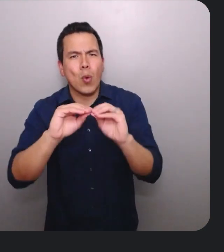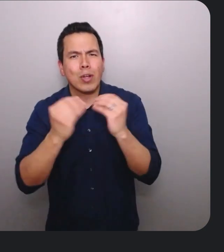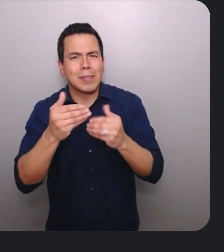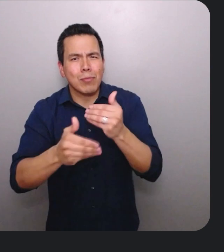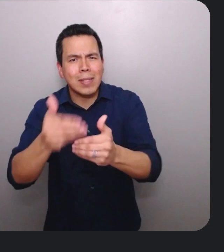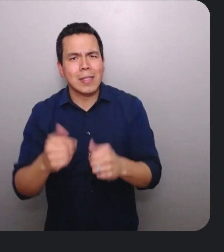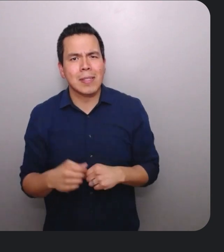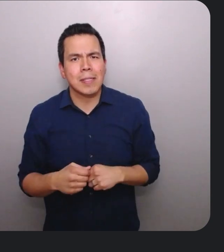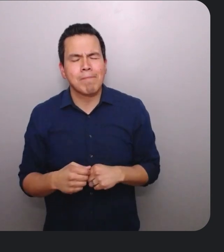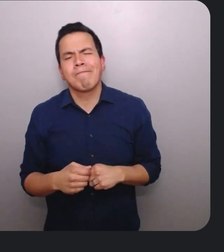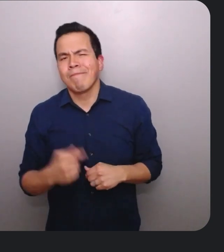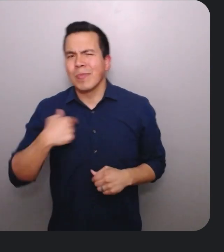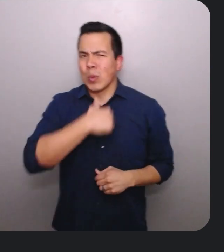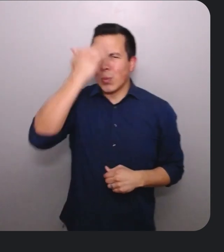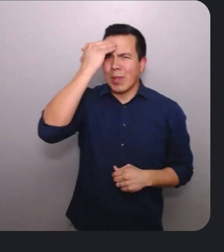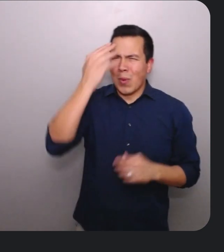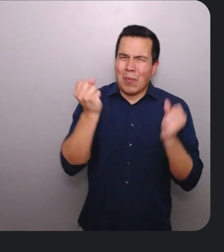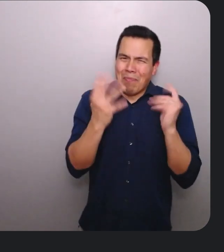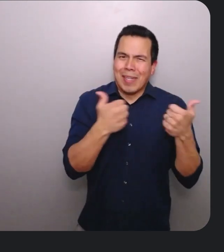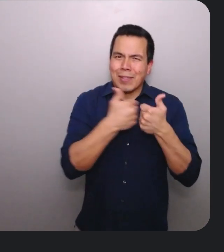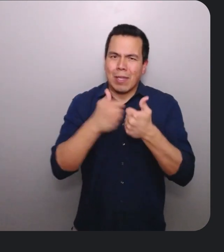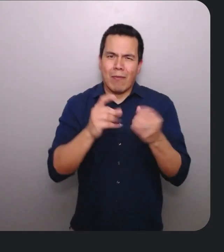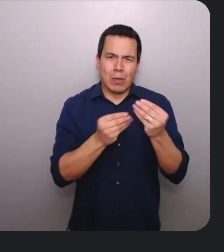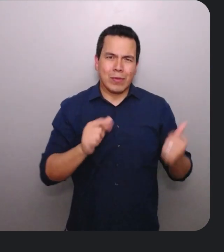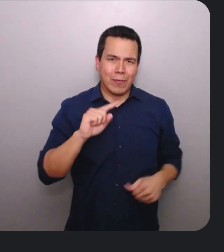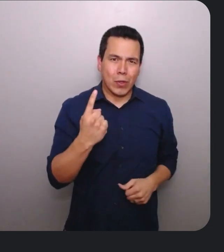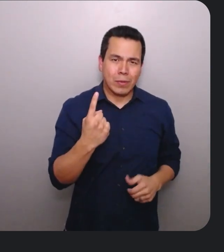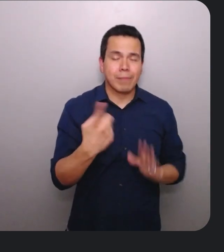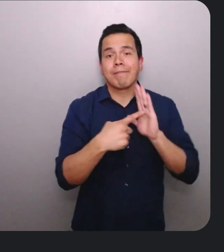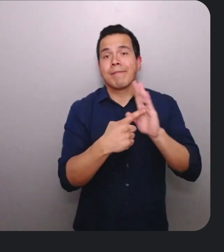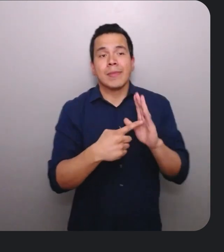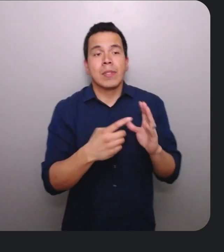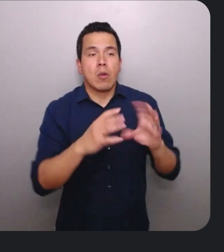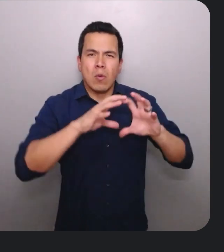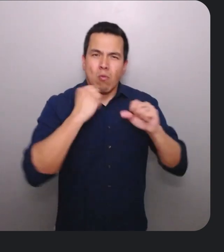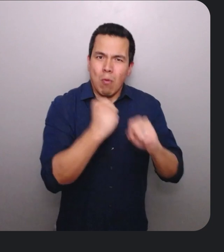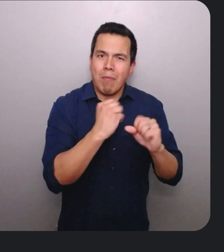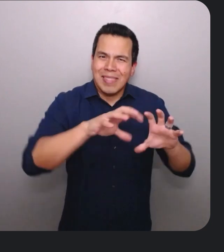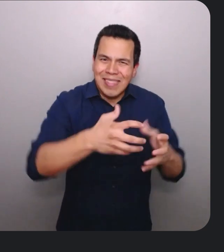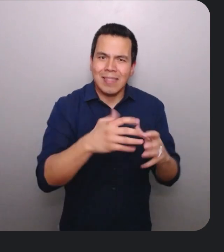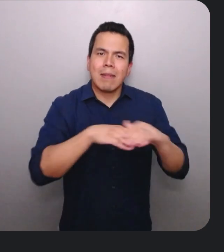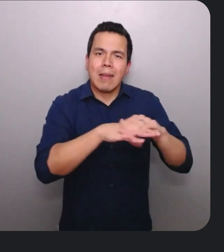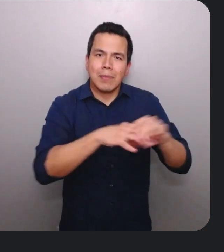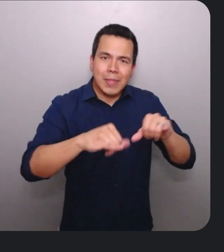recognize there can be various organizational challenges to address. A robust set of accessibility standards, guidelines,